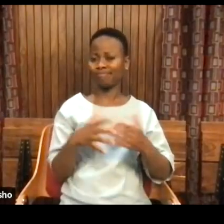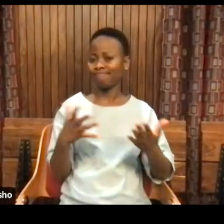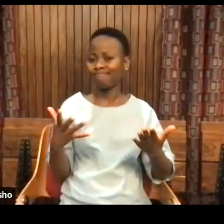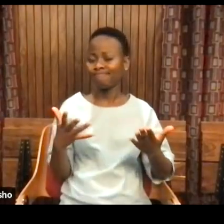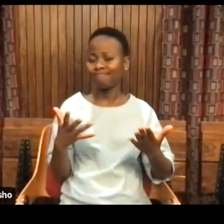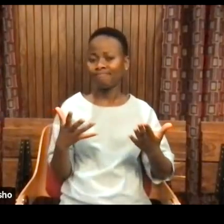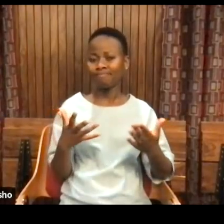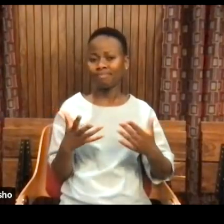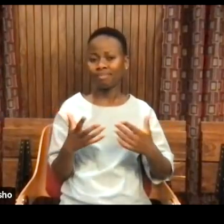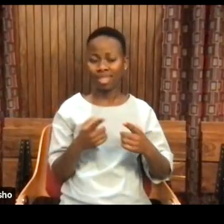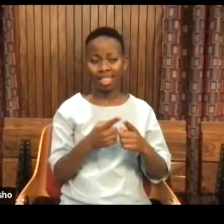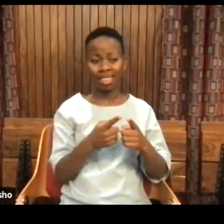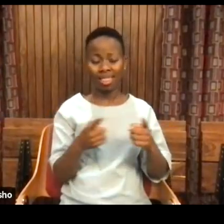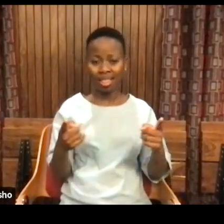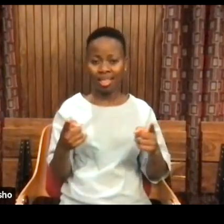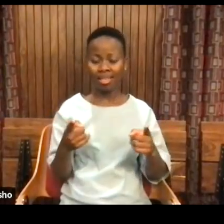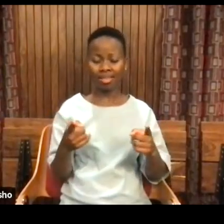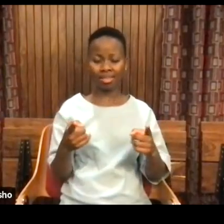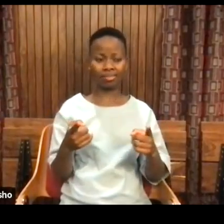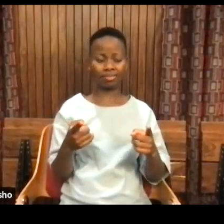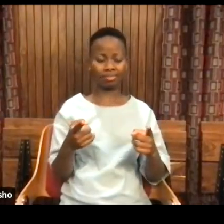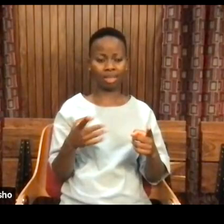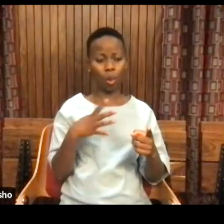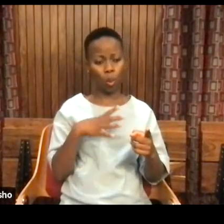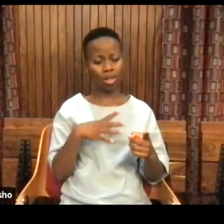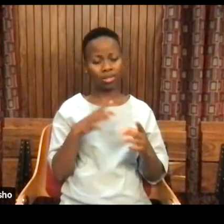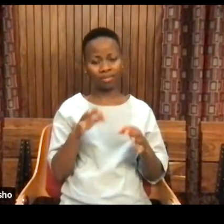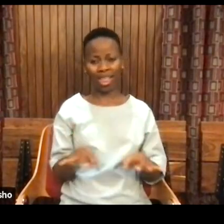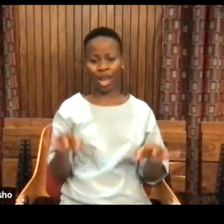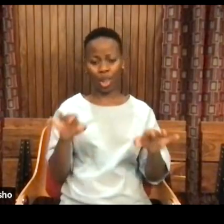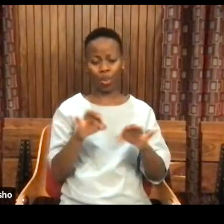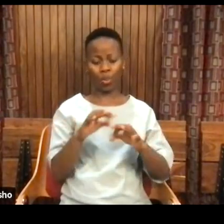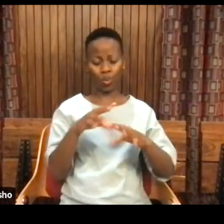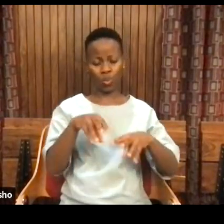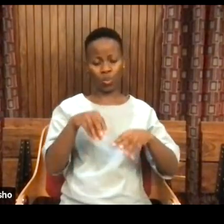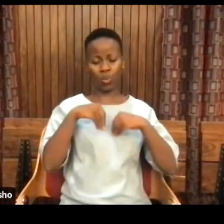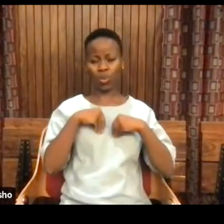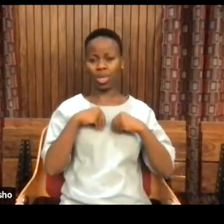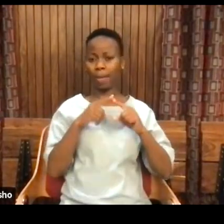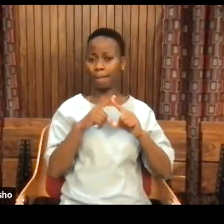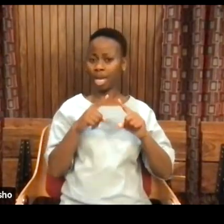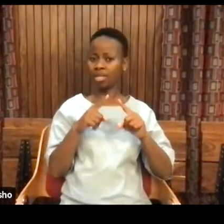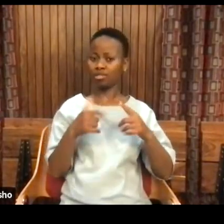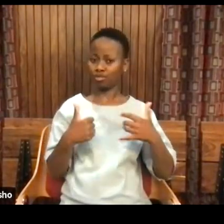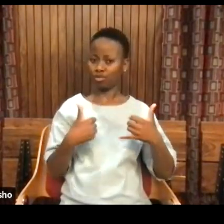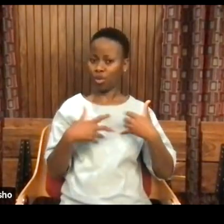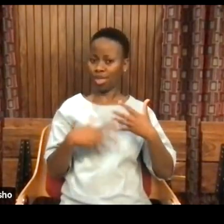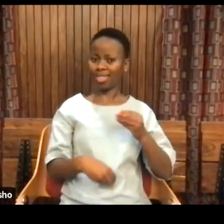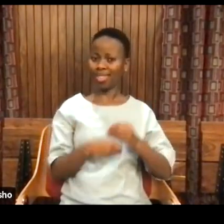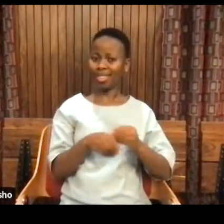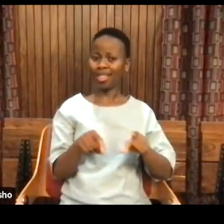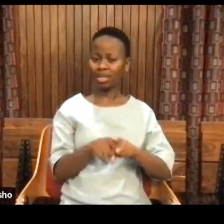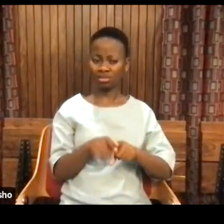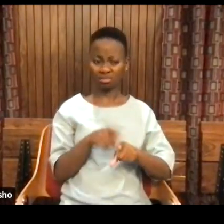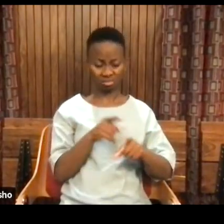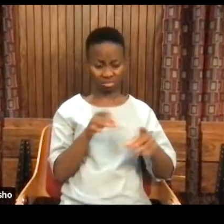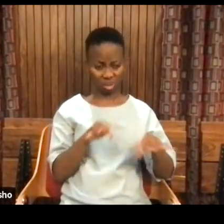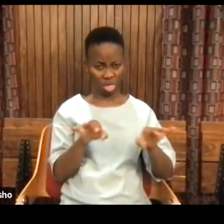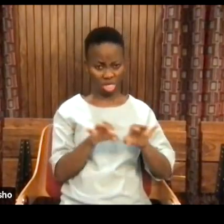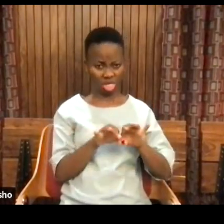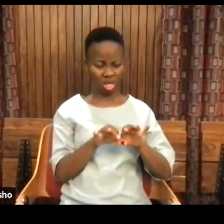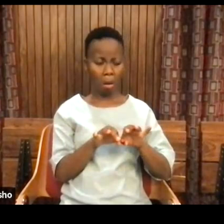a sense that you are valuable. And this joy, which is complicated when you say, is it worth it? Well,